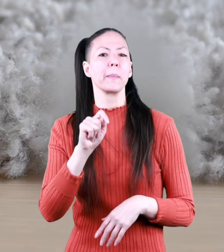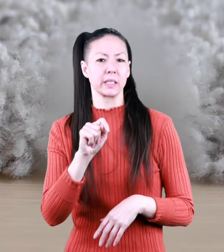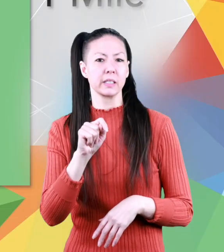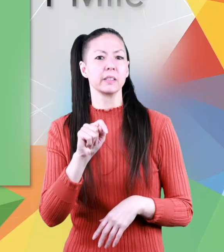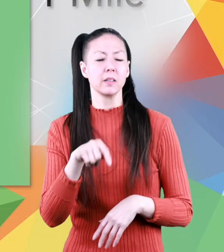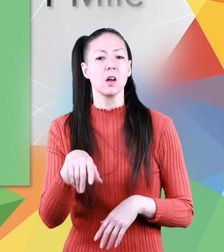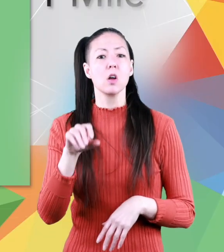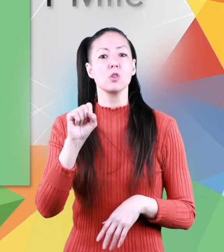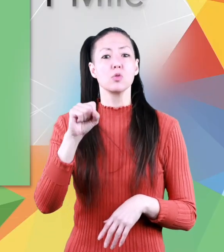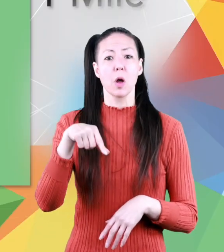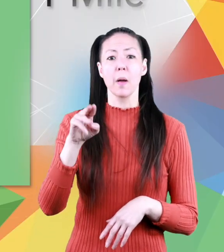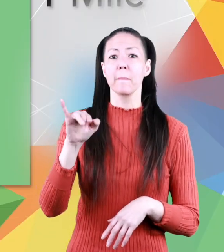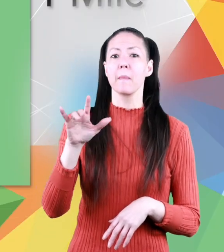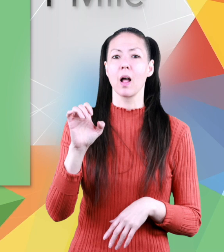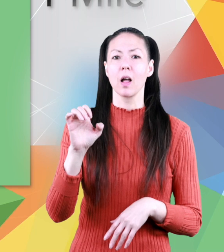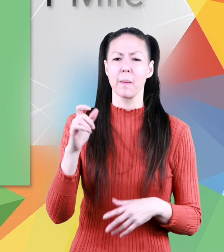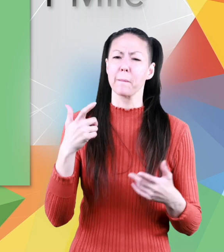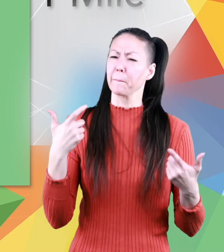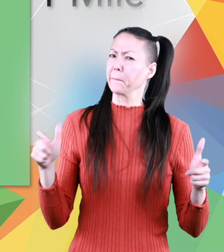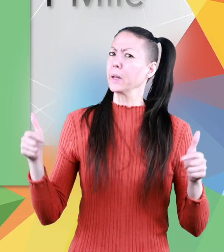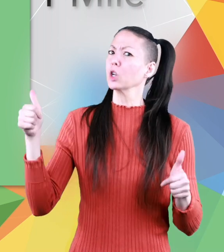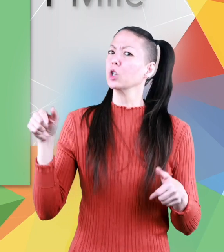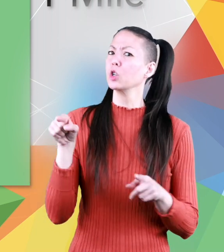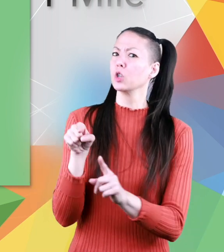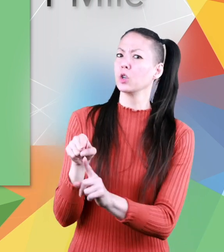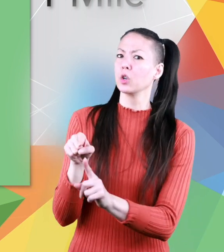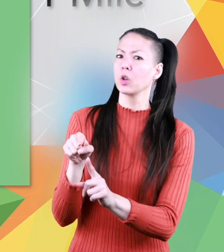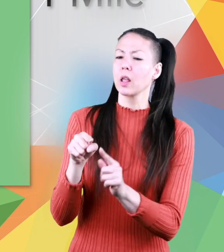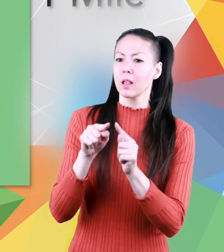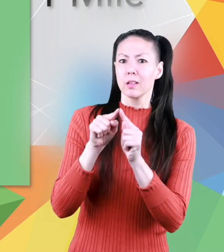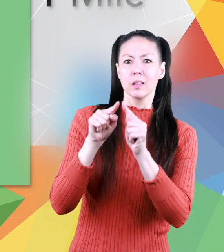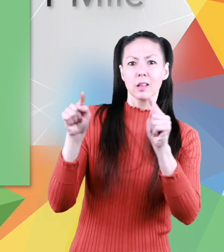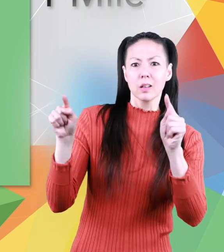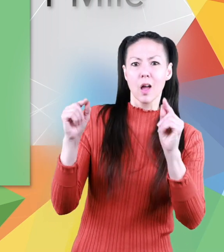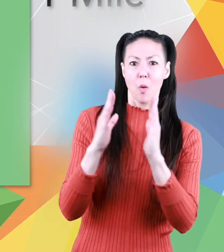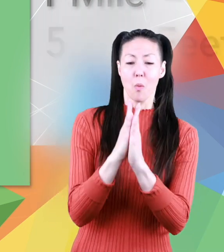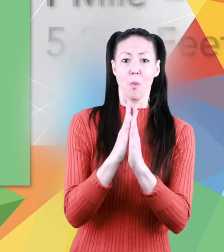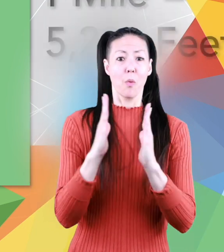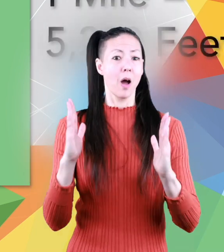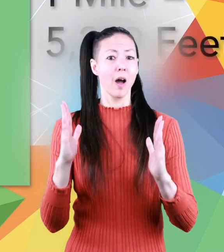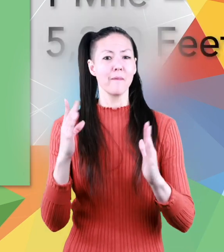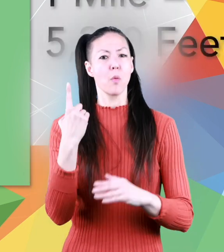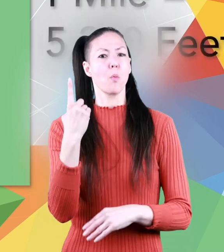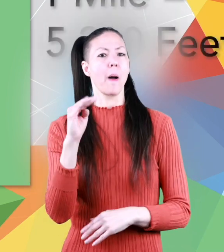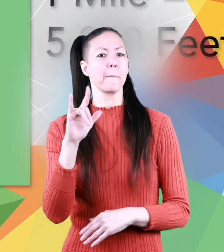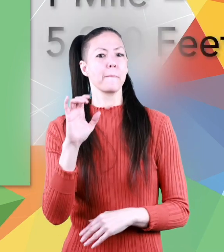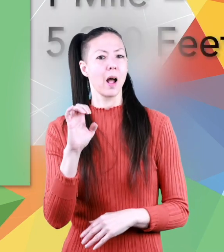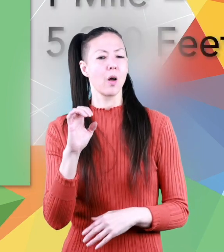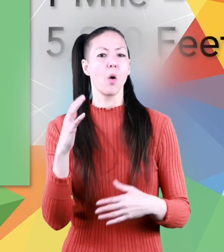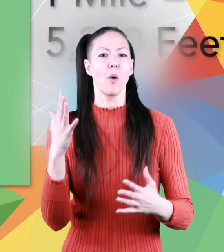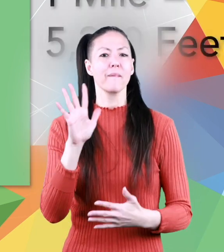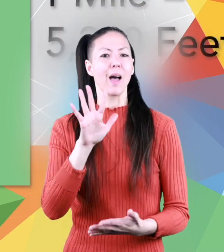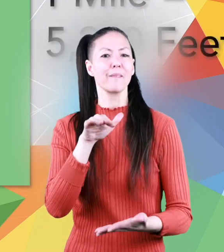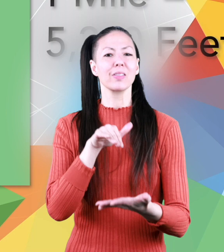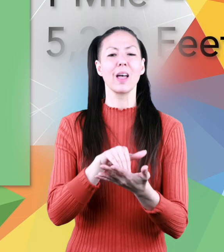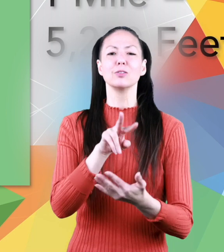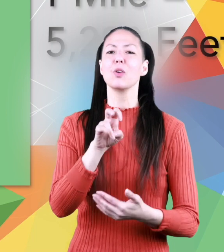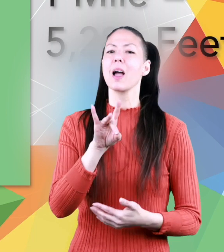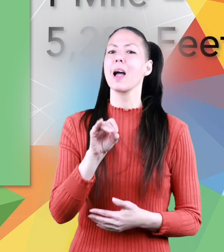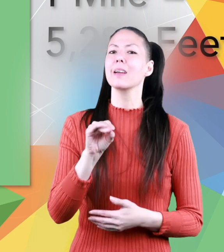a square mile is much bigger with a length and width of one mile or five thousand two hundred and